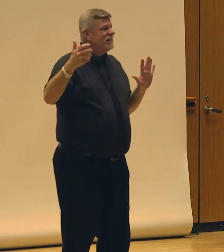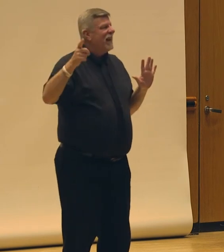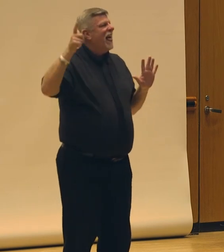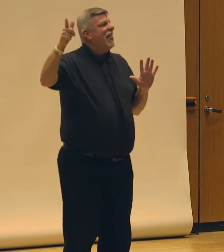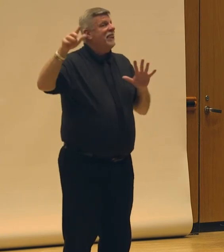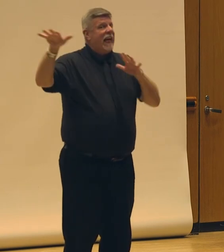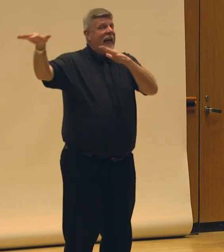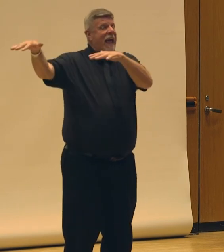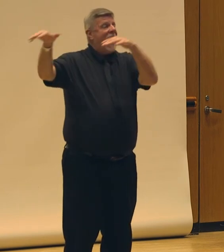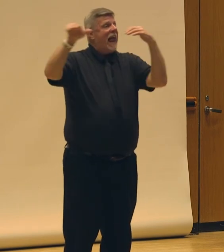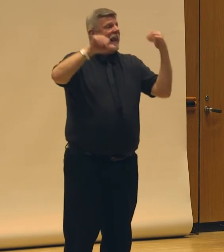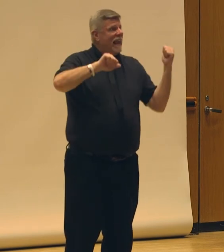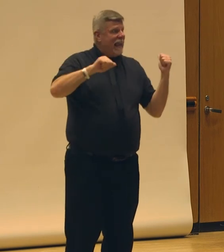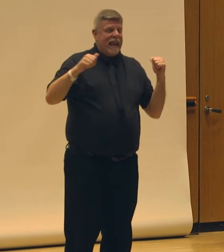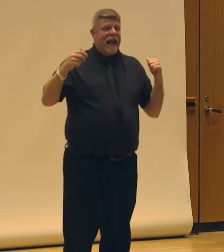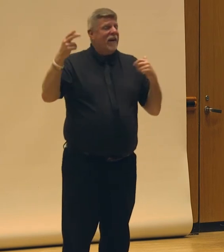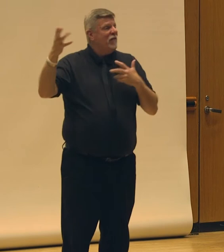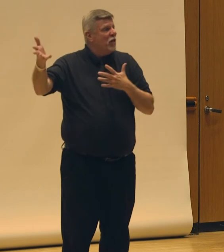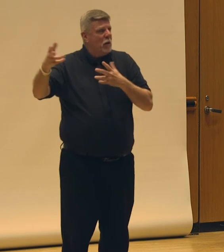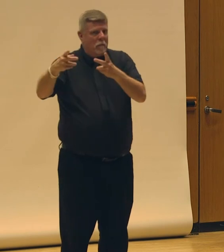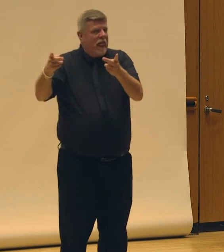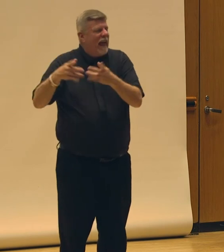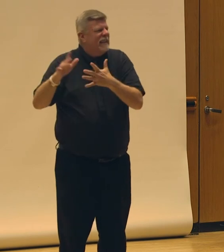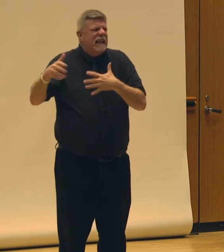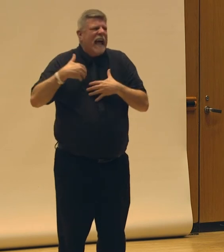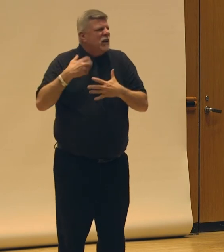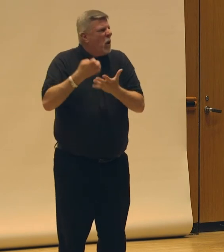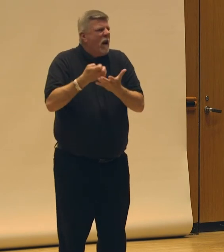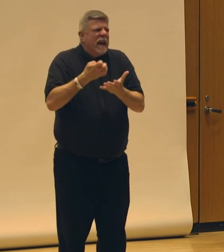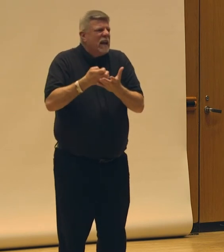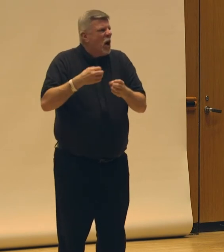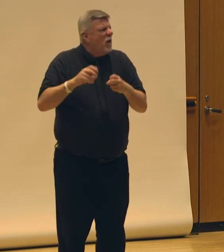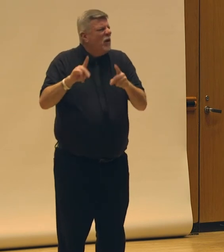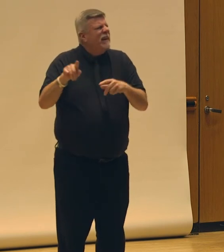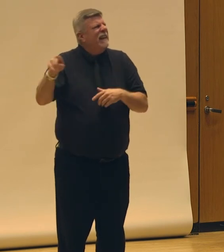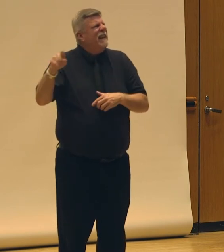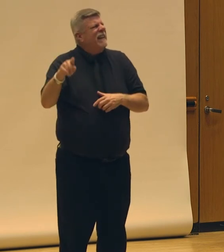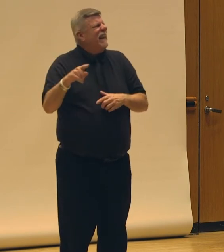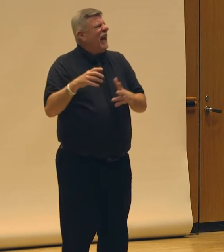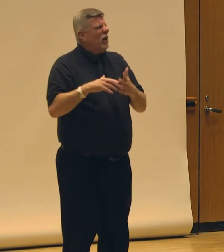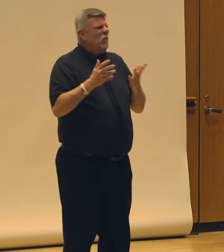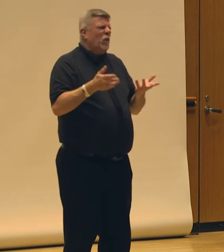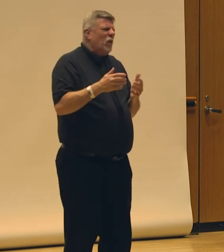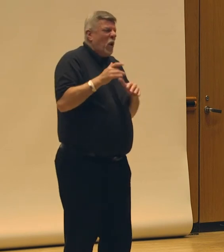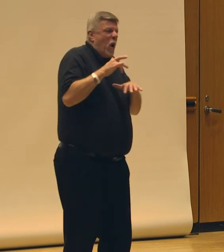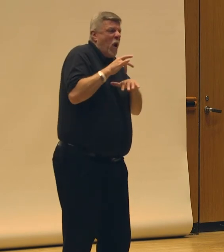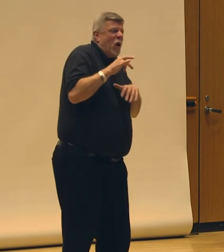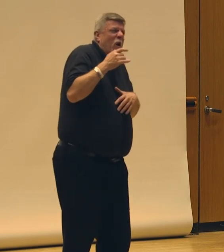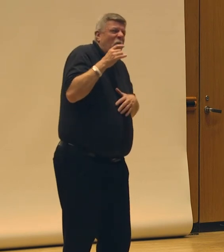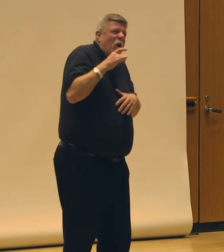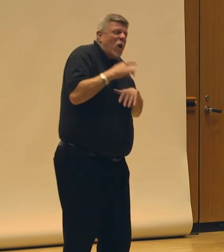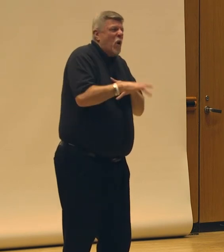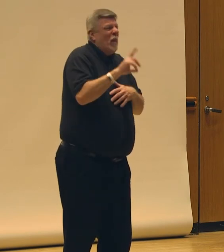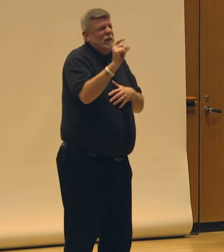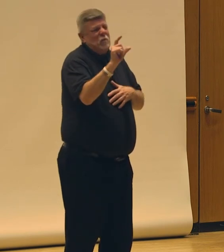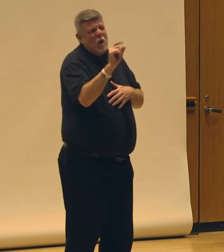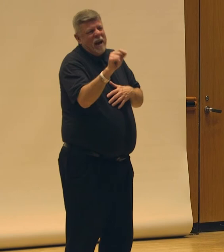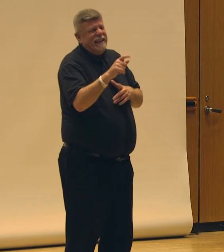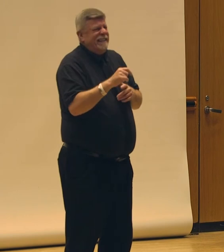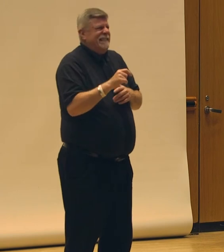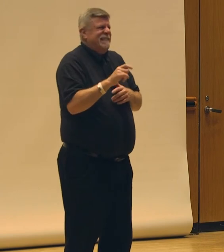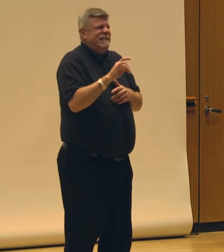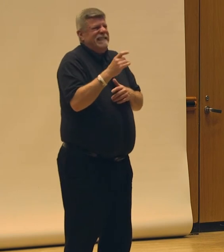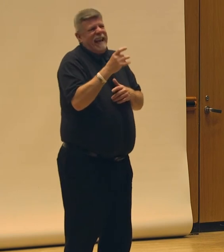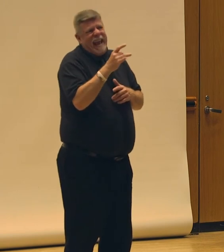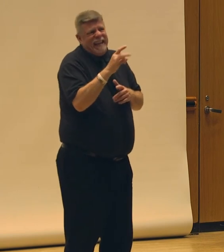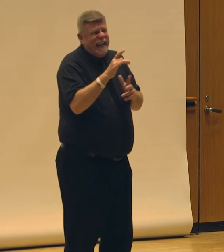this place that lacked economic opportunity when they were in their late teens and early twenties. They went into